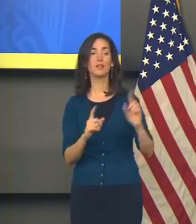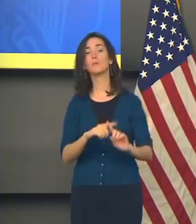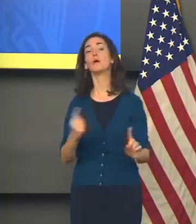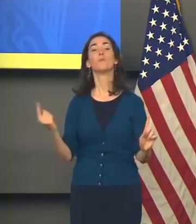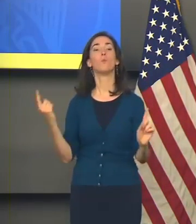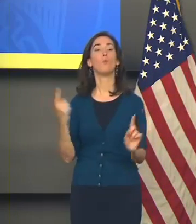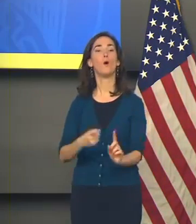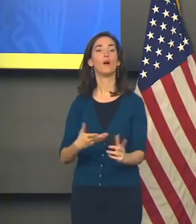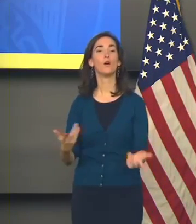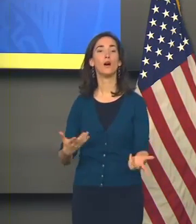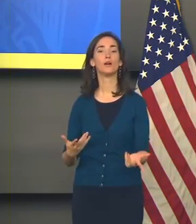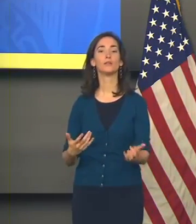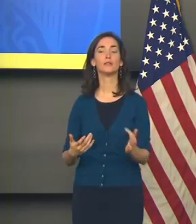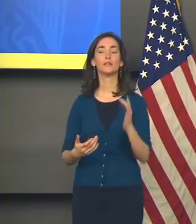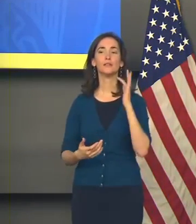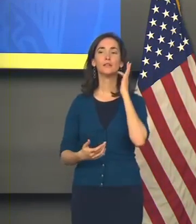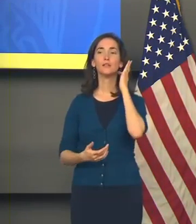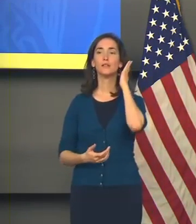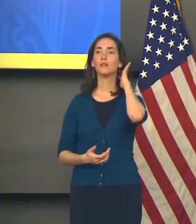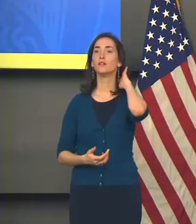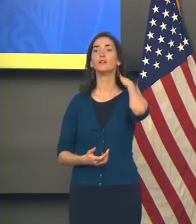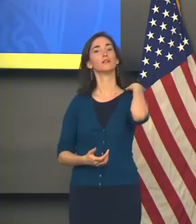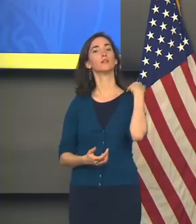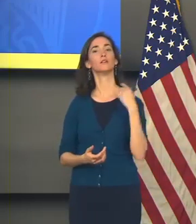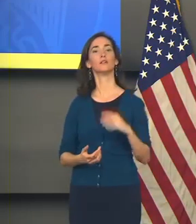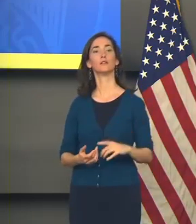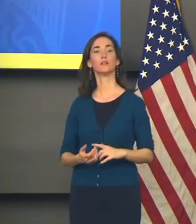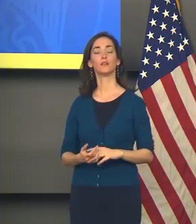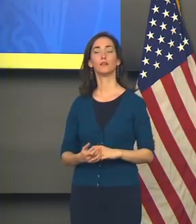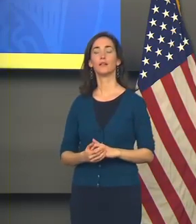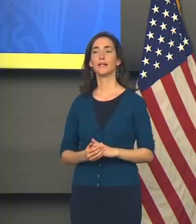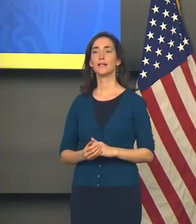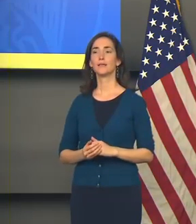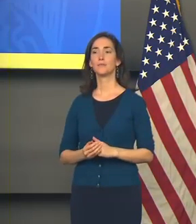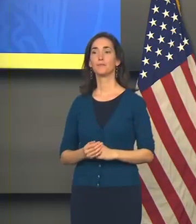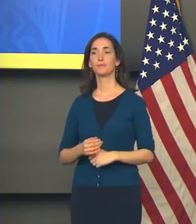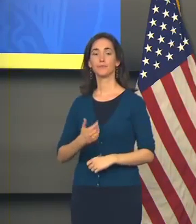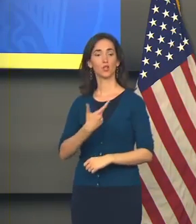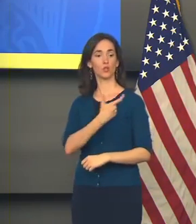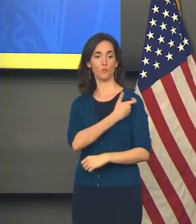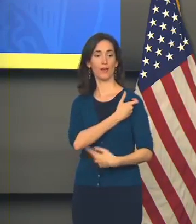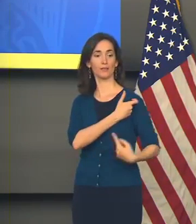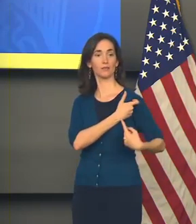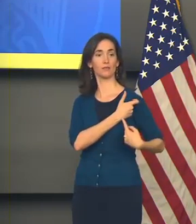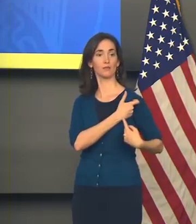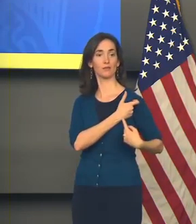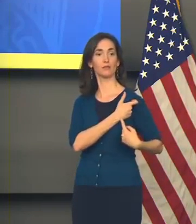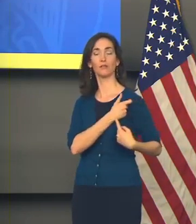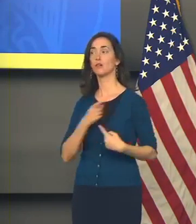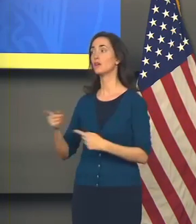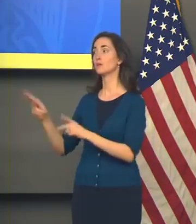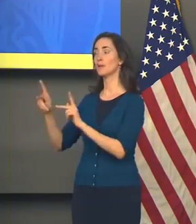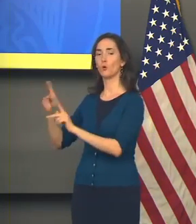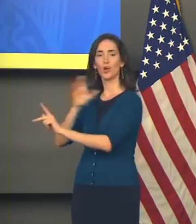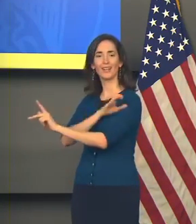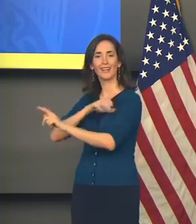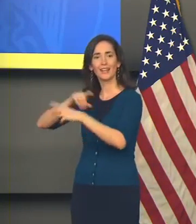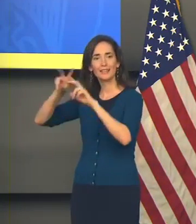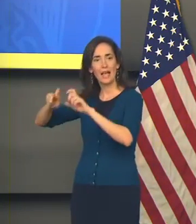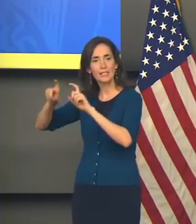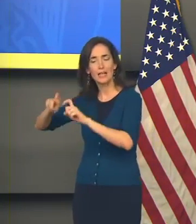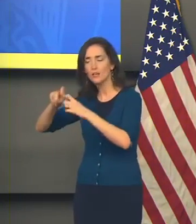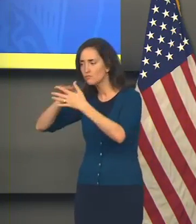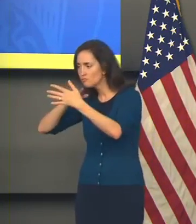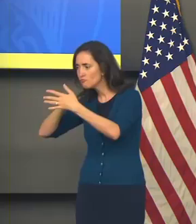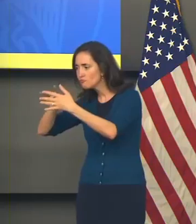matter is that the vaccines were deemed effective after clinical trials at